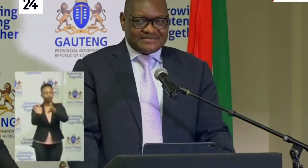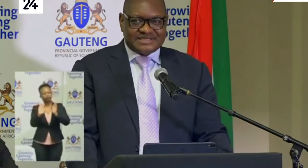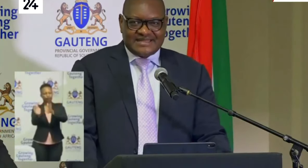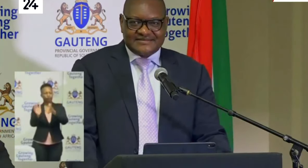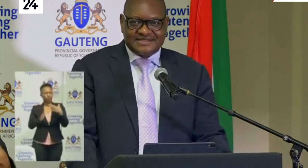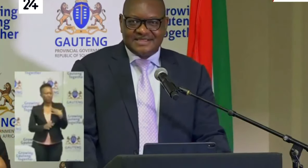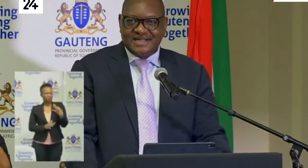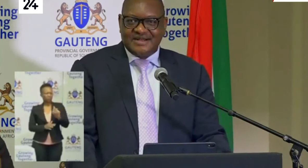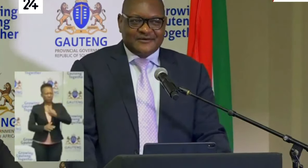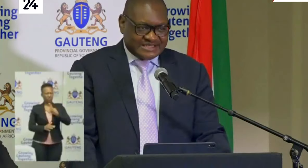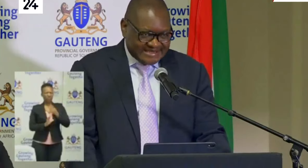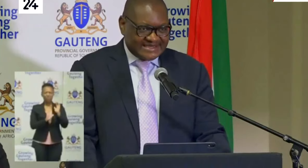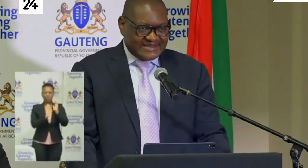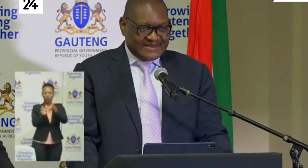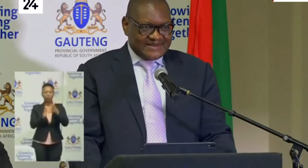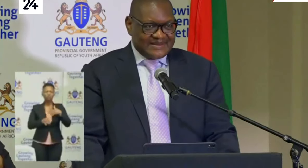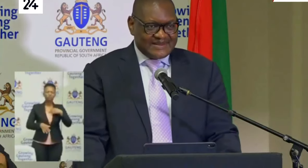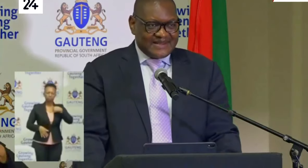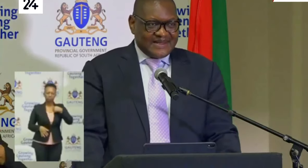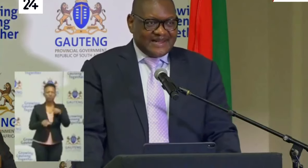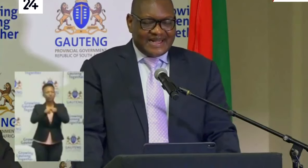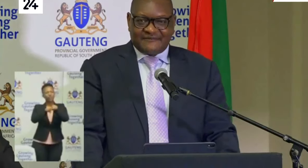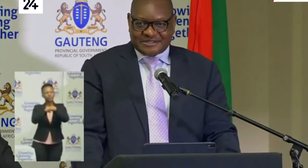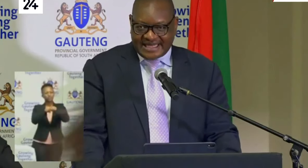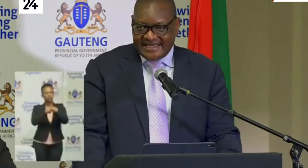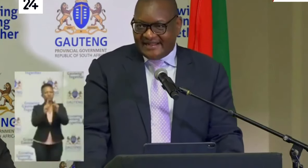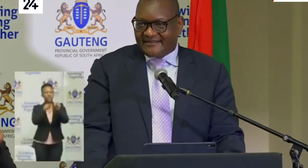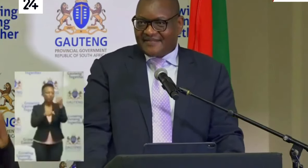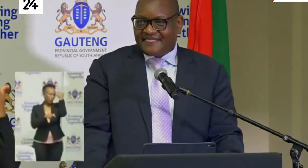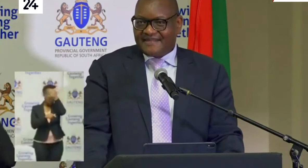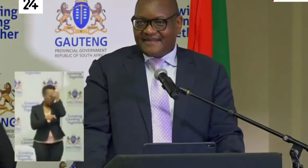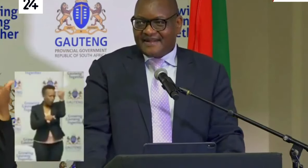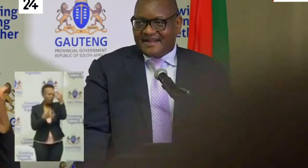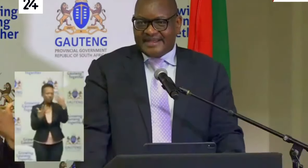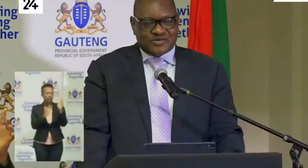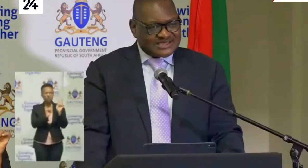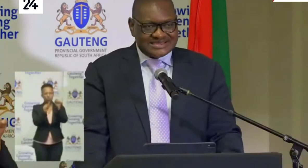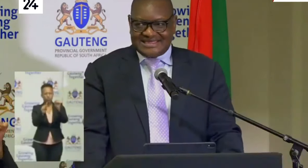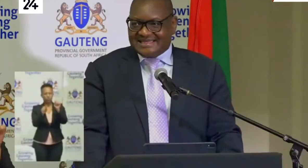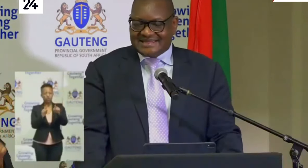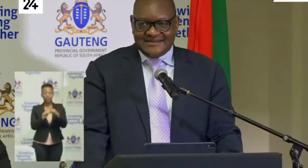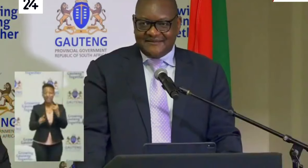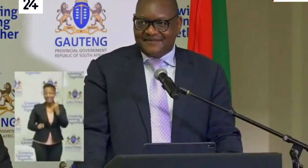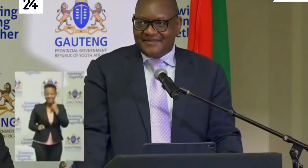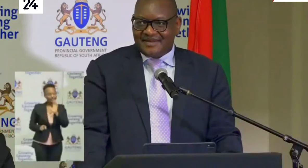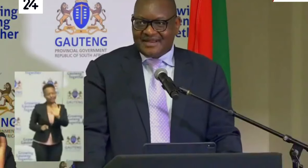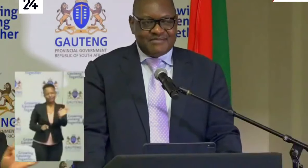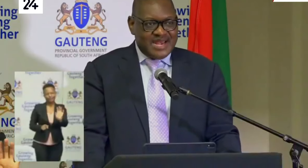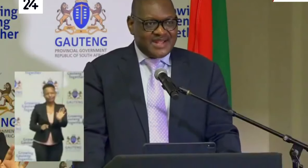themselves for testing and for screening. It wasn't easy.